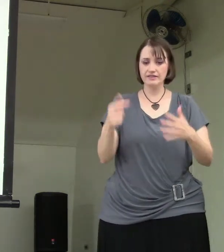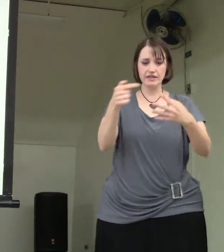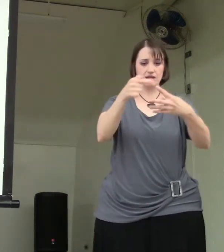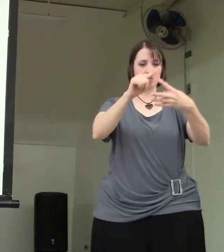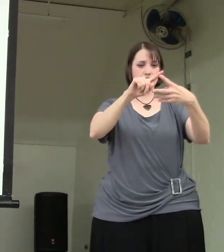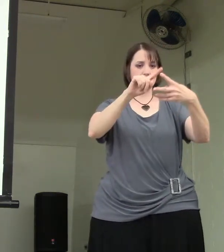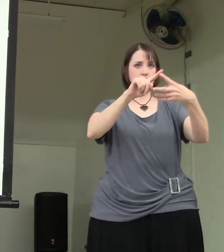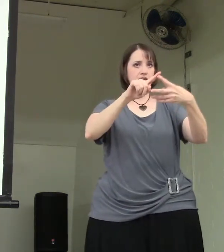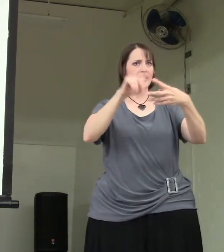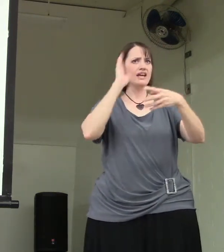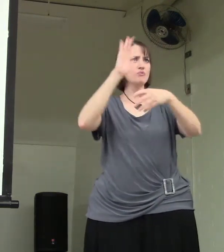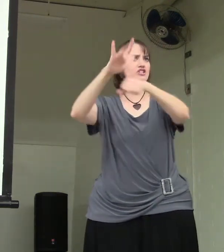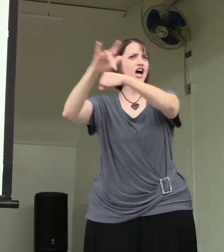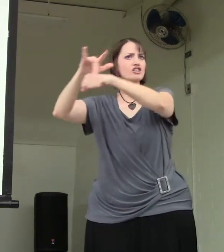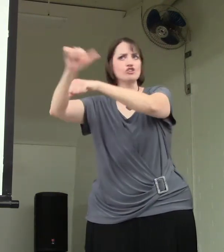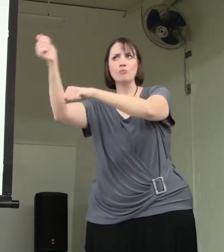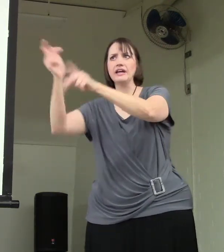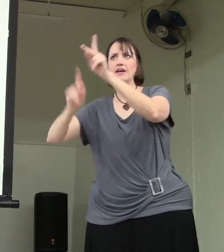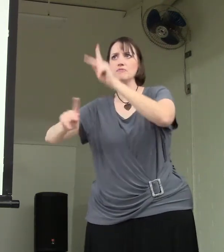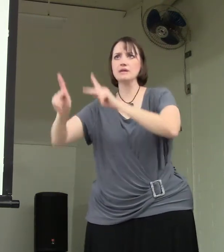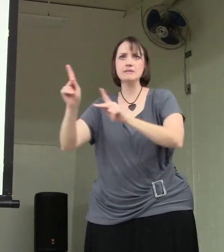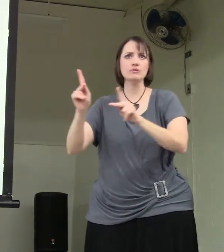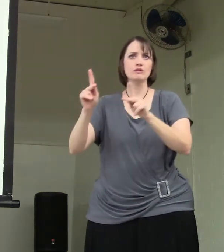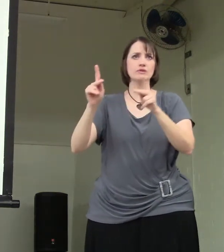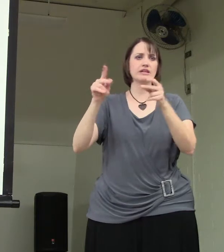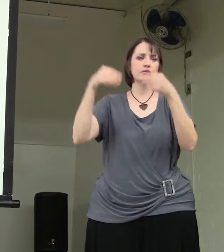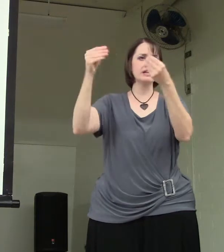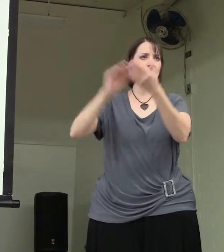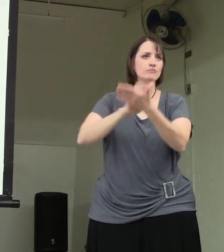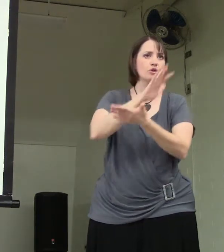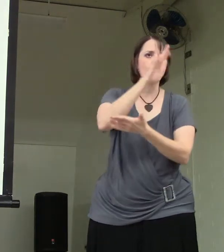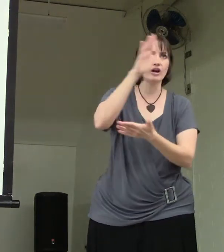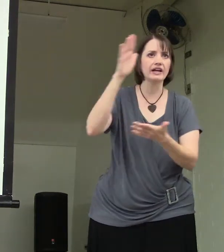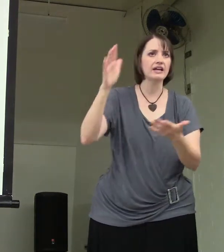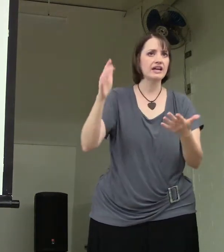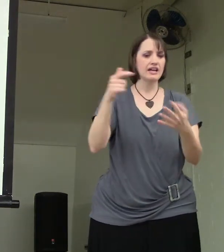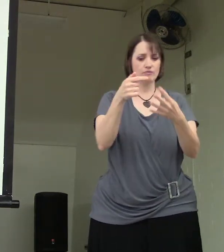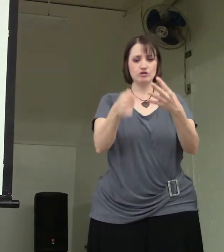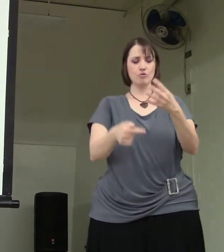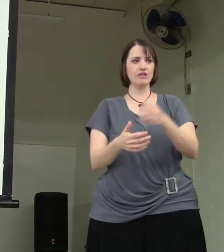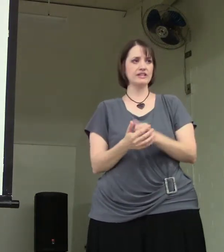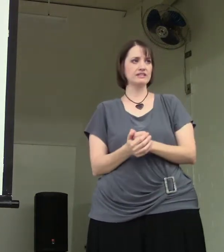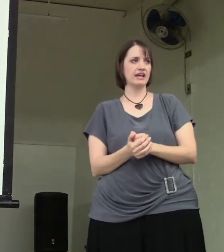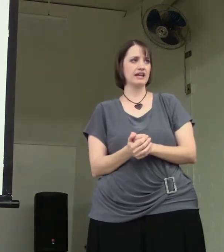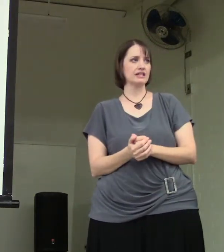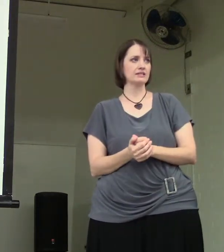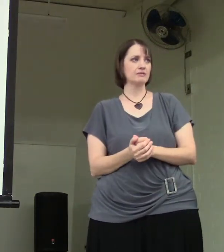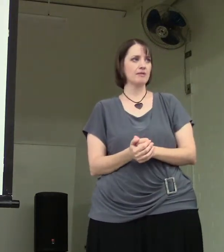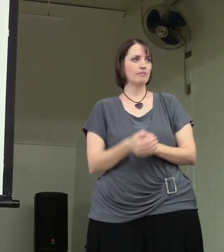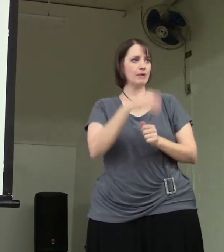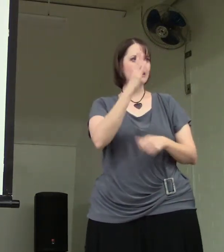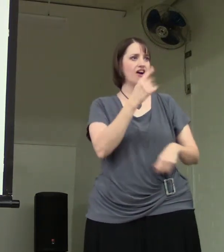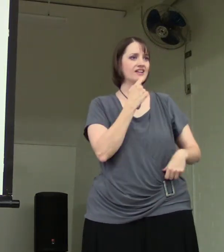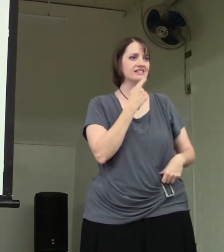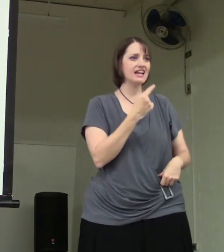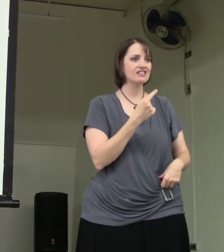this, it would touch so many other people. It would give him glory. It would do all these things. And maybe God says,